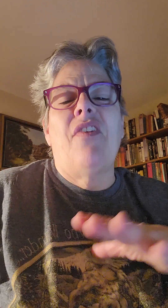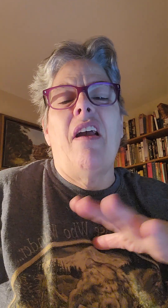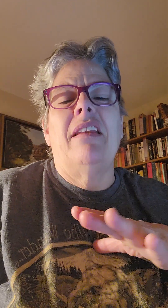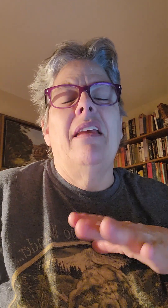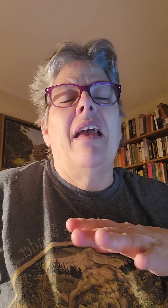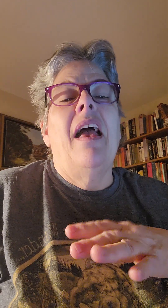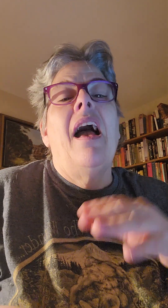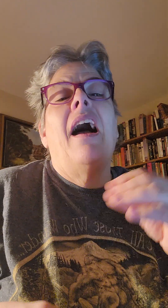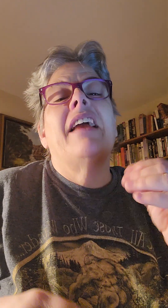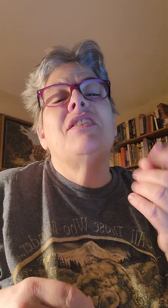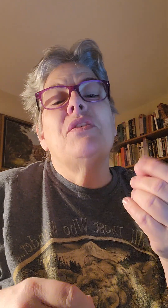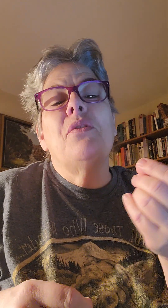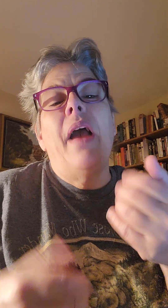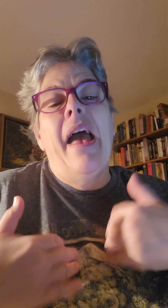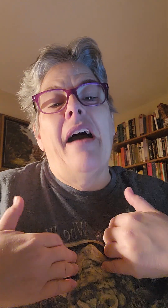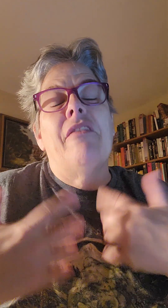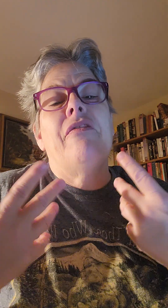fine. I do have